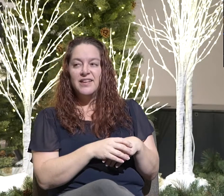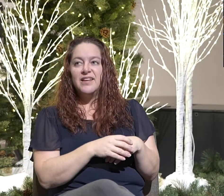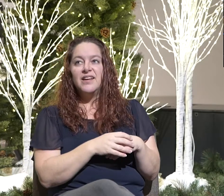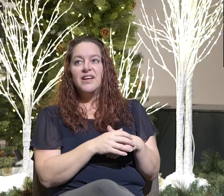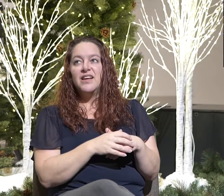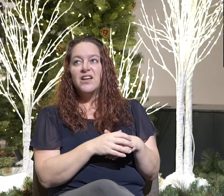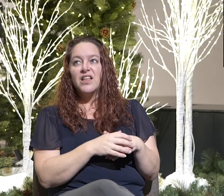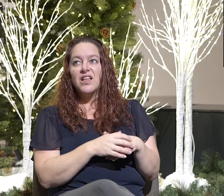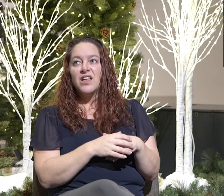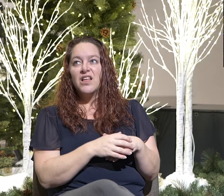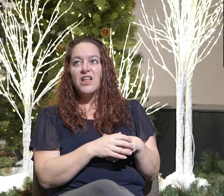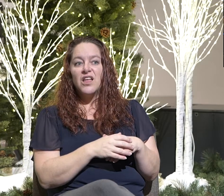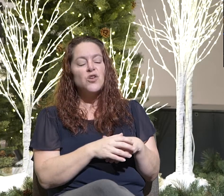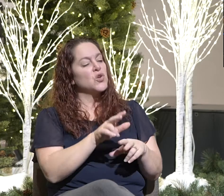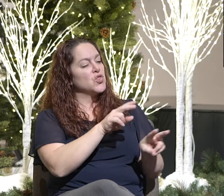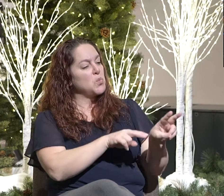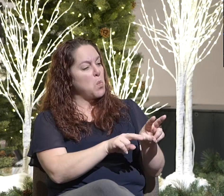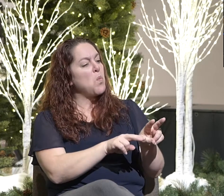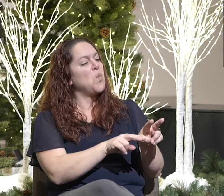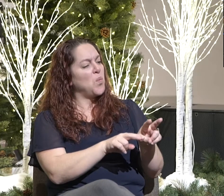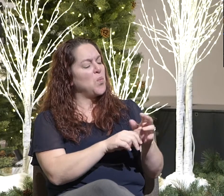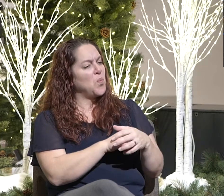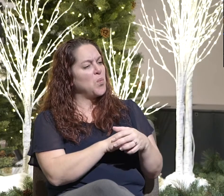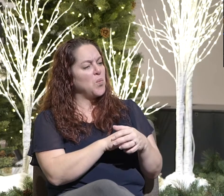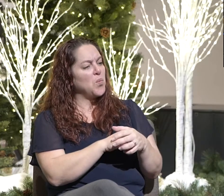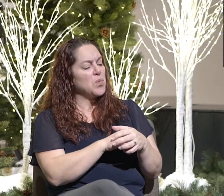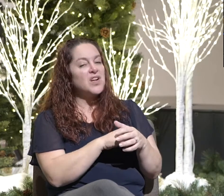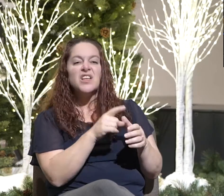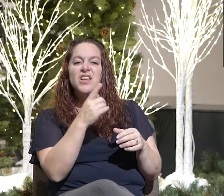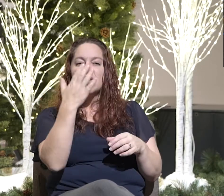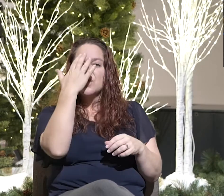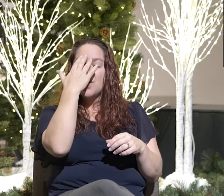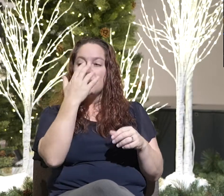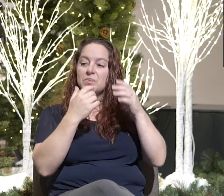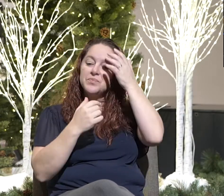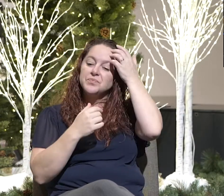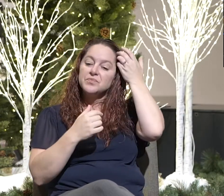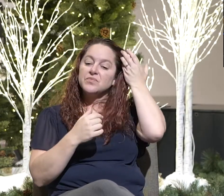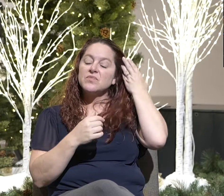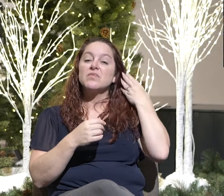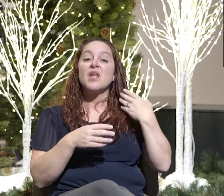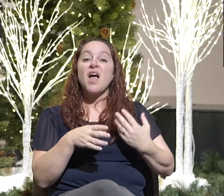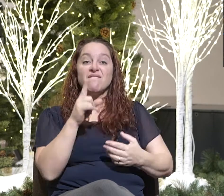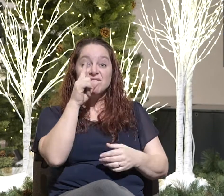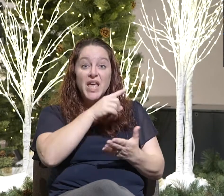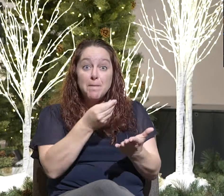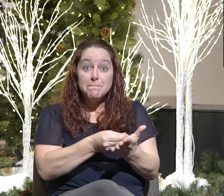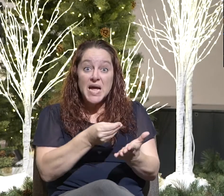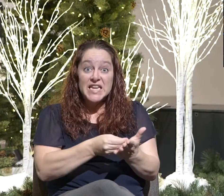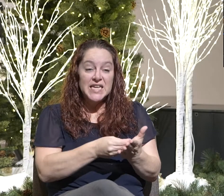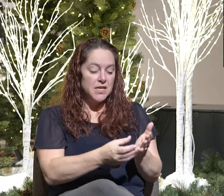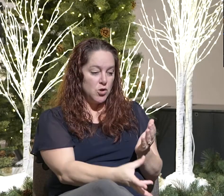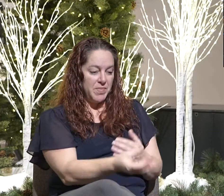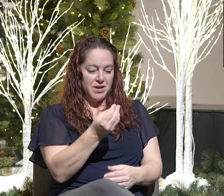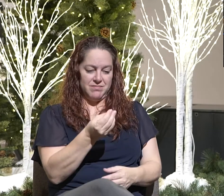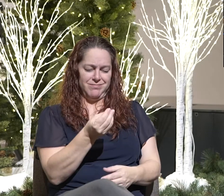looking at something, you're like, oh, you know, if you've ever held a counterfeit money and you pick it up and you're like,